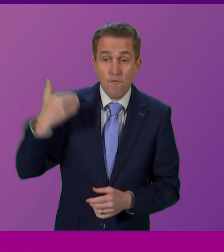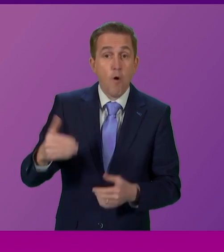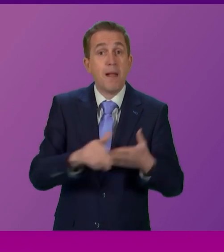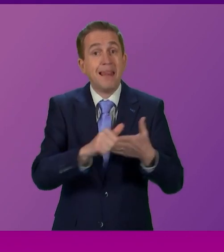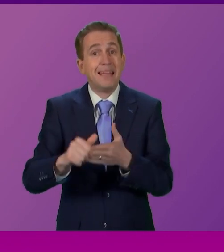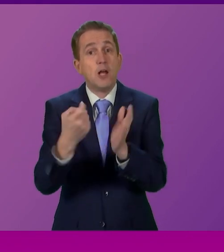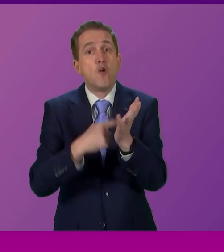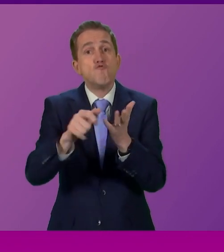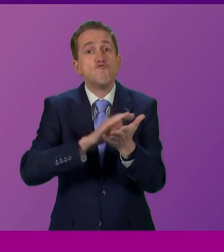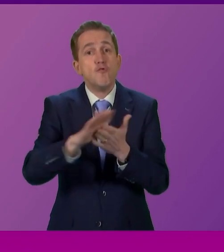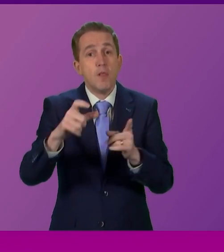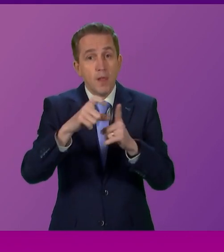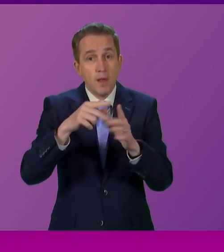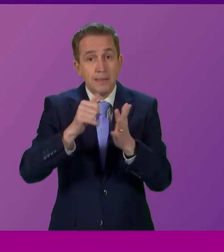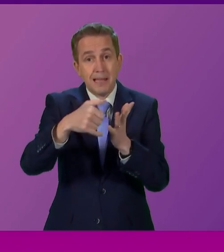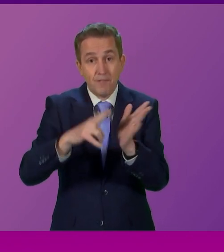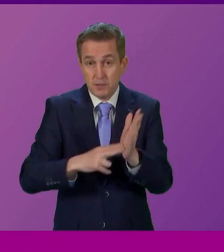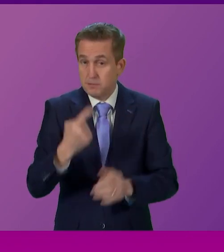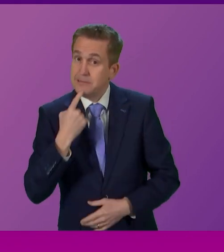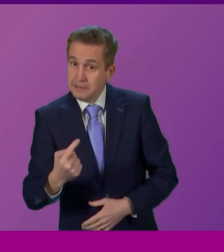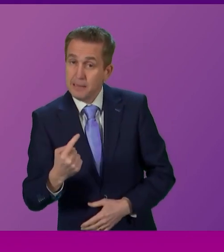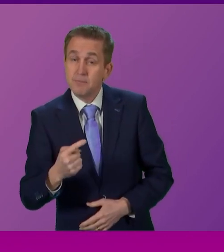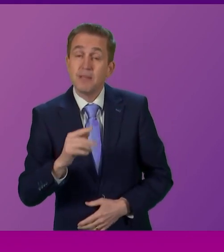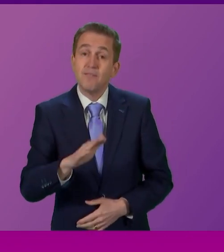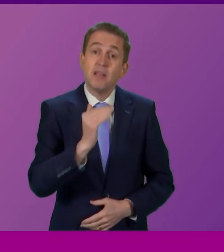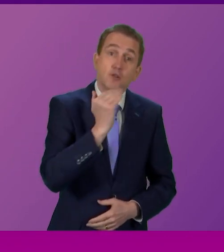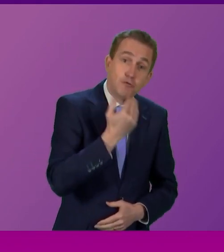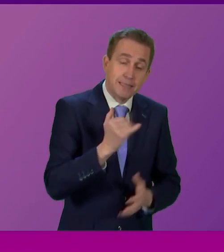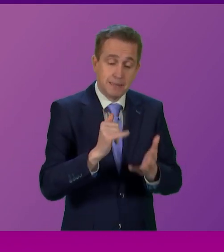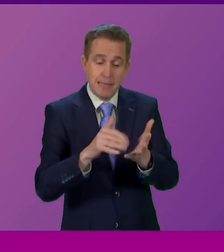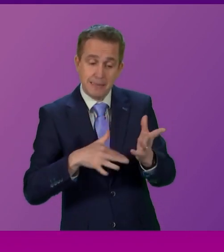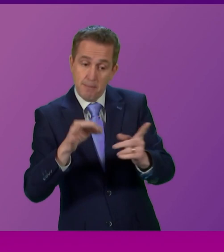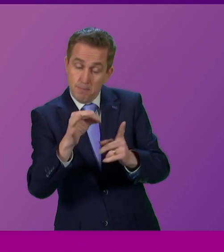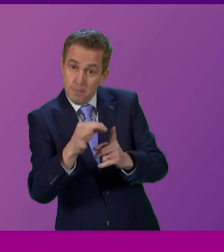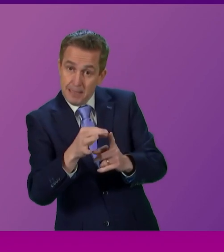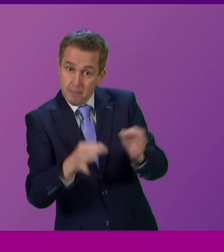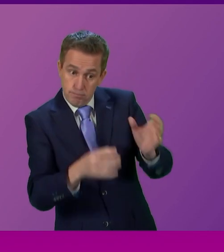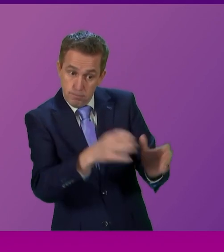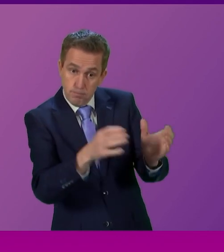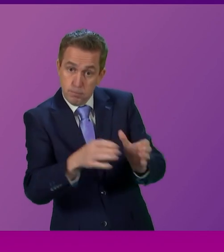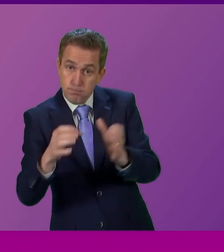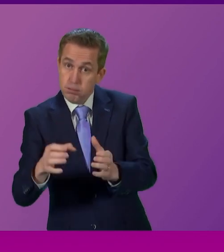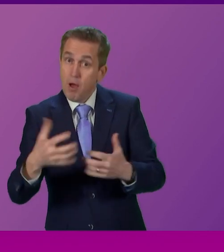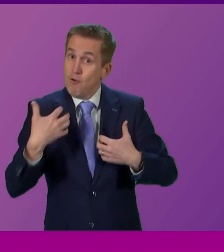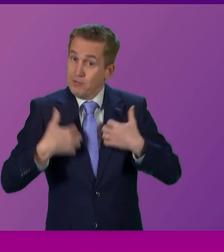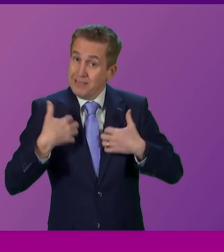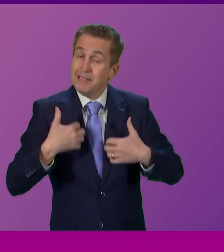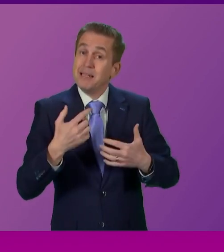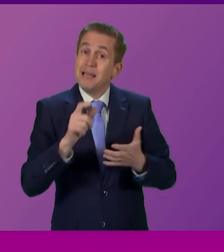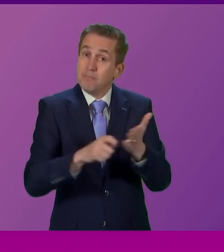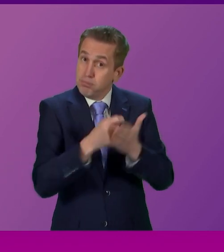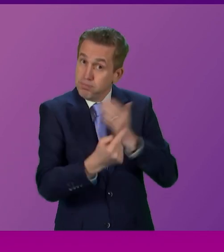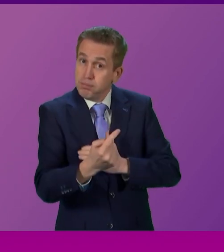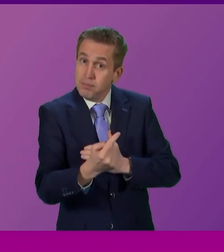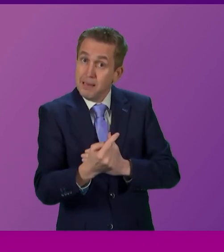Davidson, said if the Greens and the SNP and any of the other parties who have declared an interest in independence get